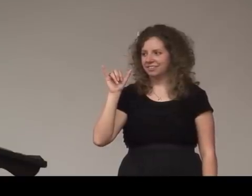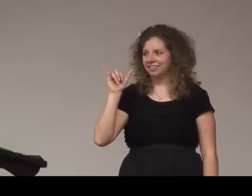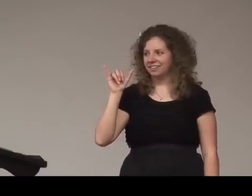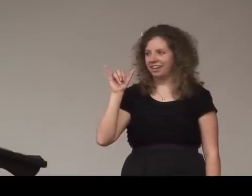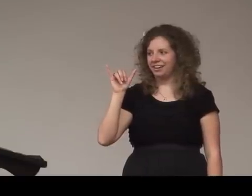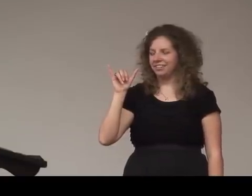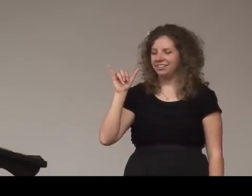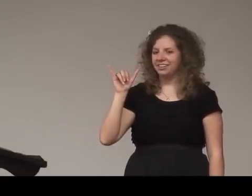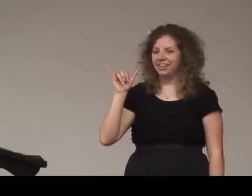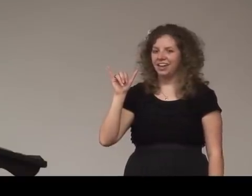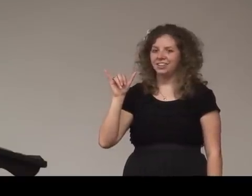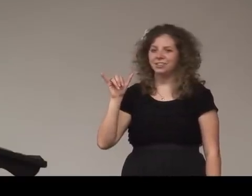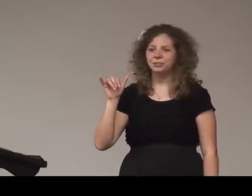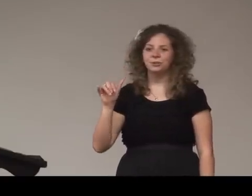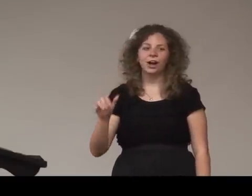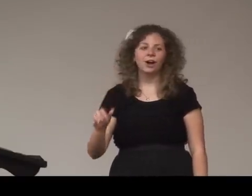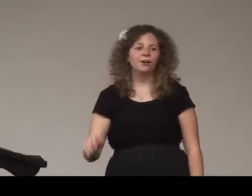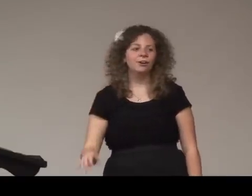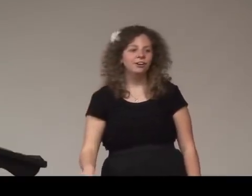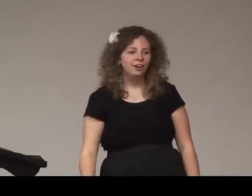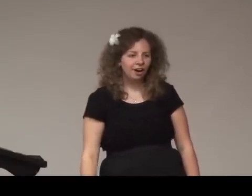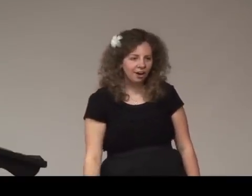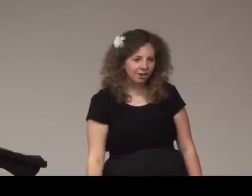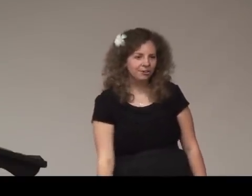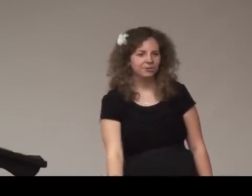okay and then you will go oh